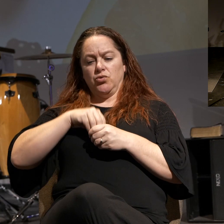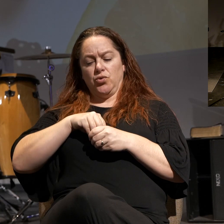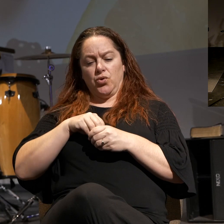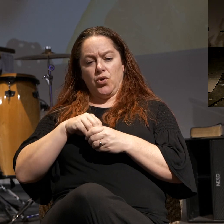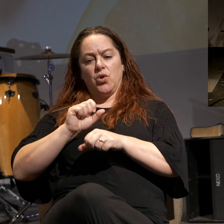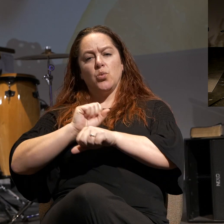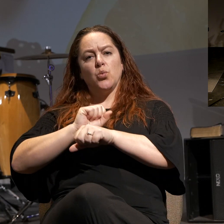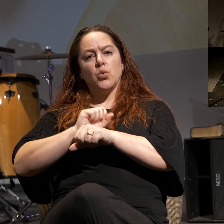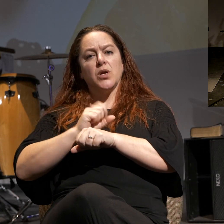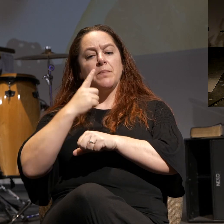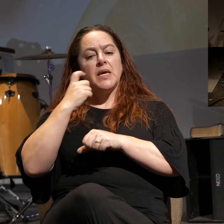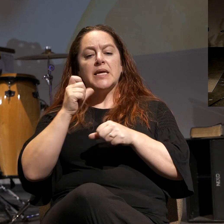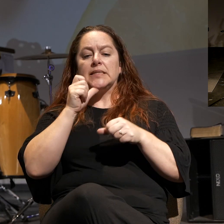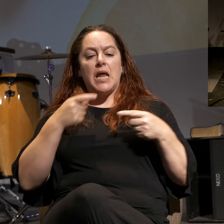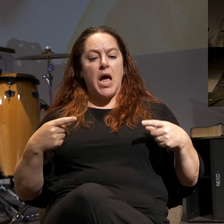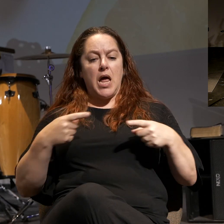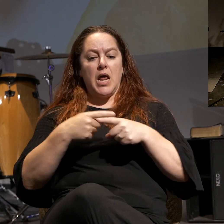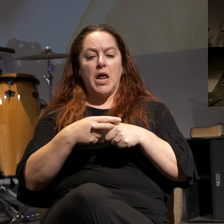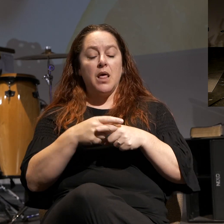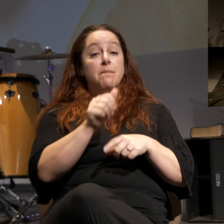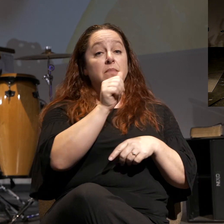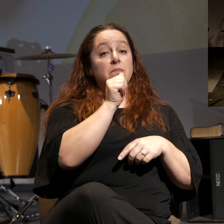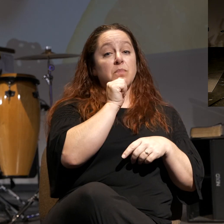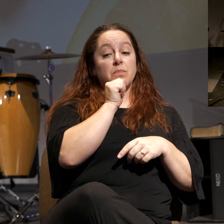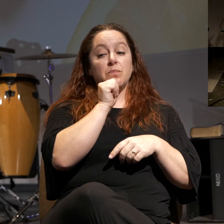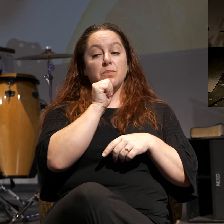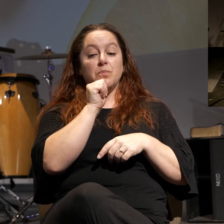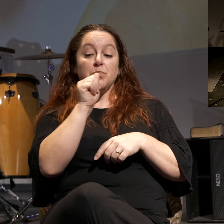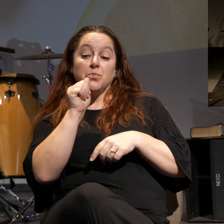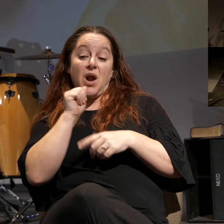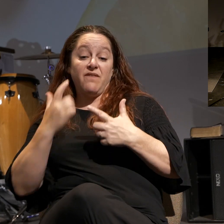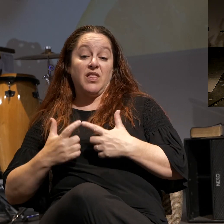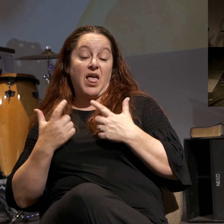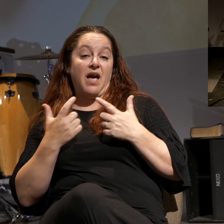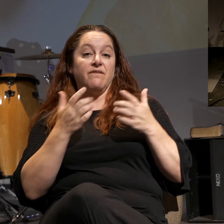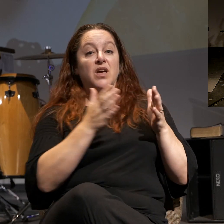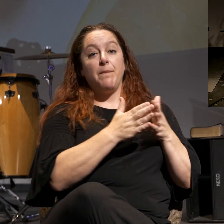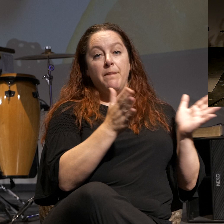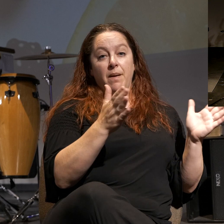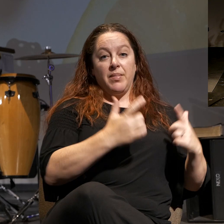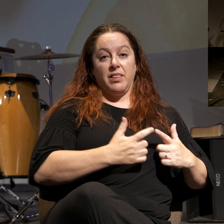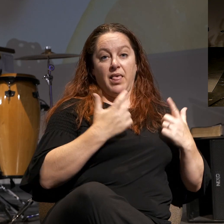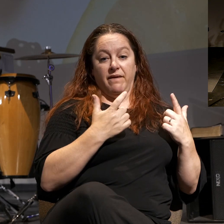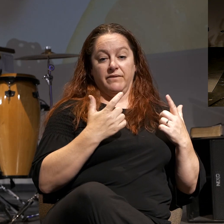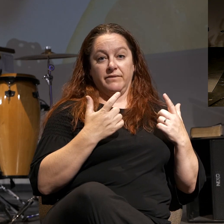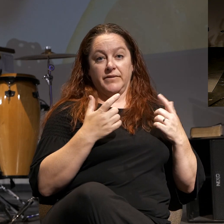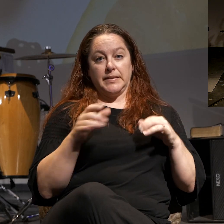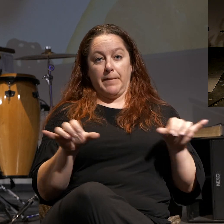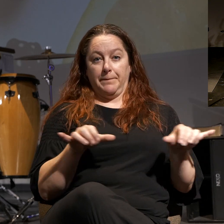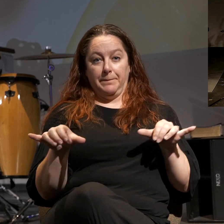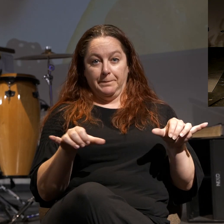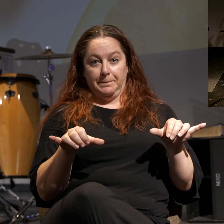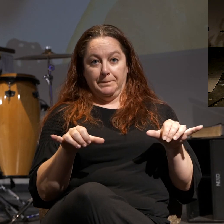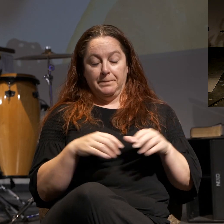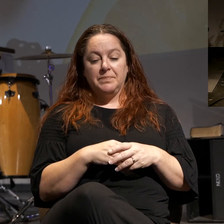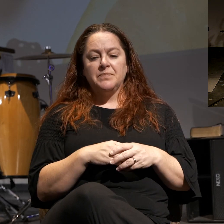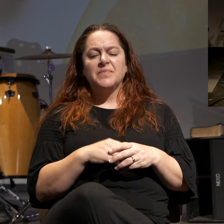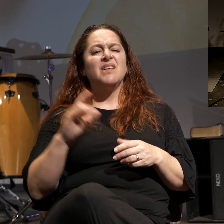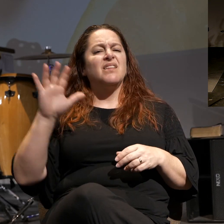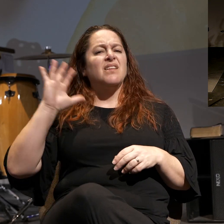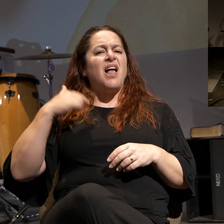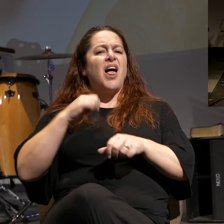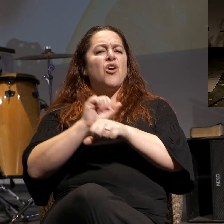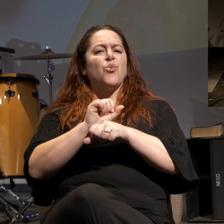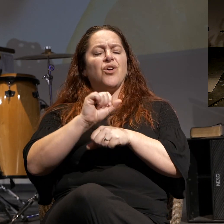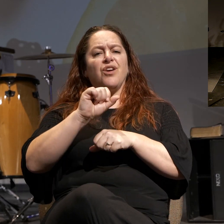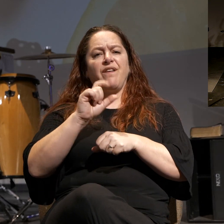There's no disparity between your private life and your public life. I worked on, I was with